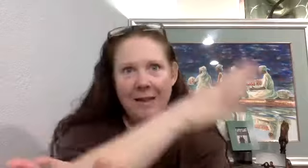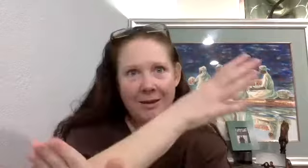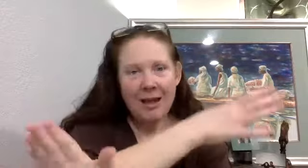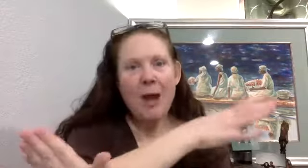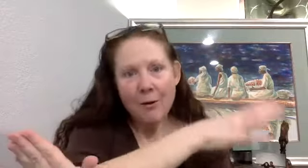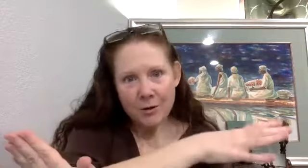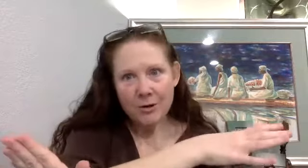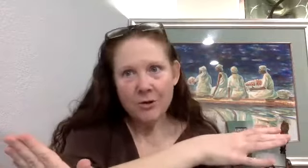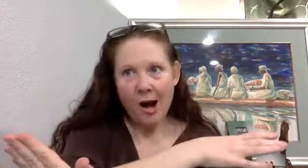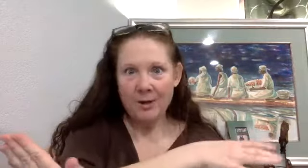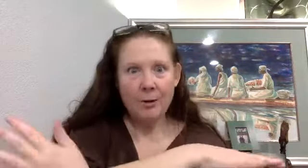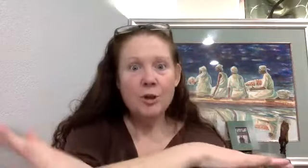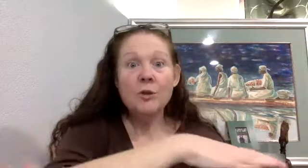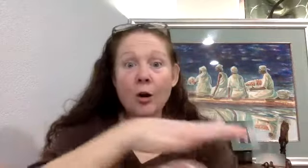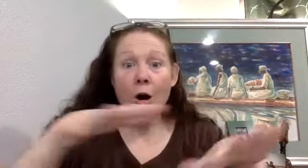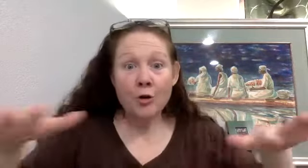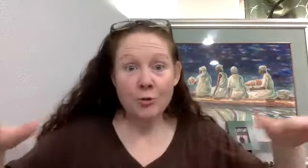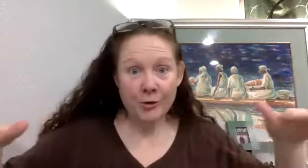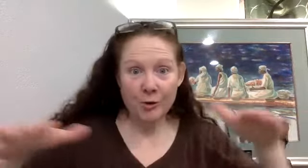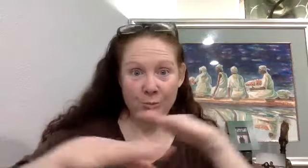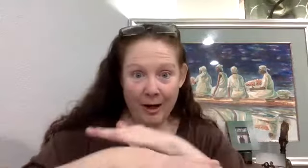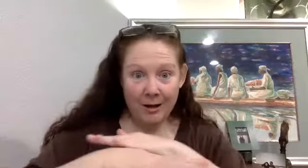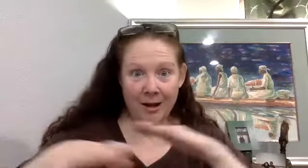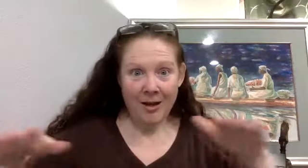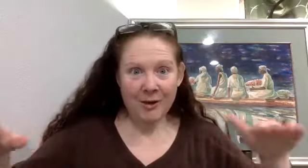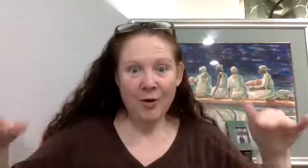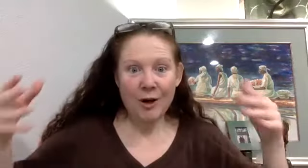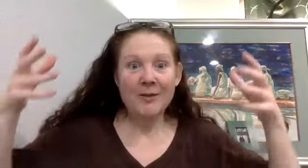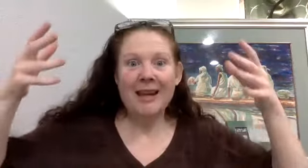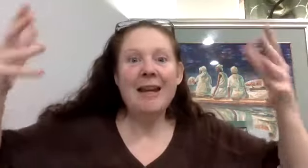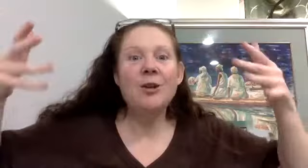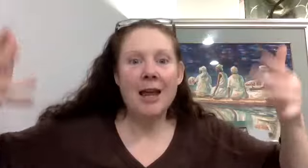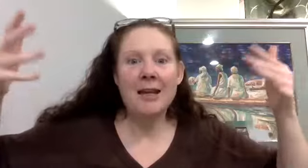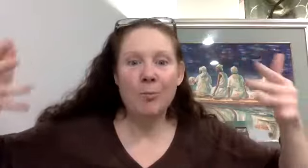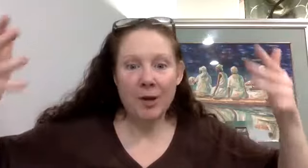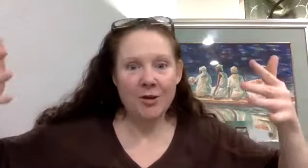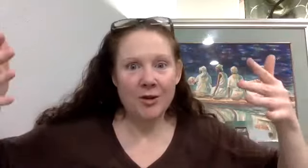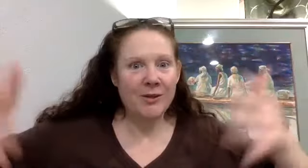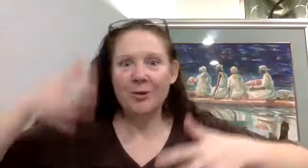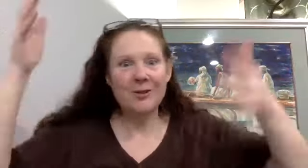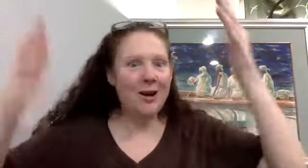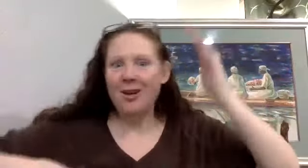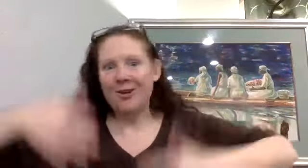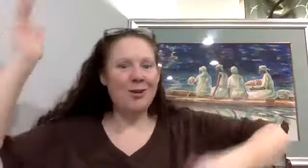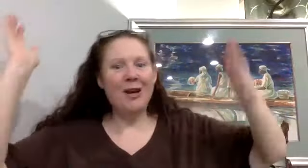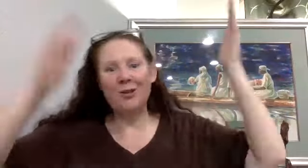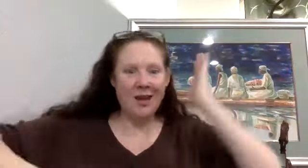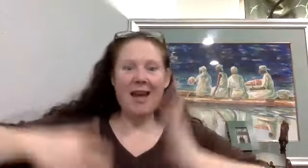how you described it, which is our cultural soup, right, as far as, like, internet-enabled countries. So it's no longer U.S., U.K.